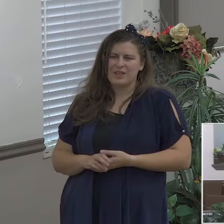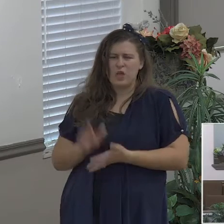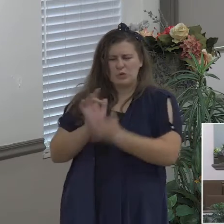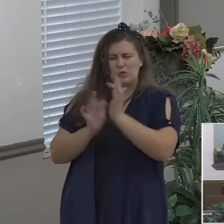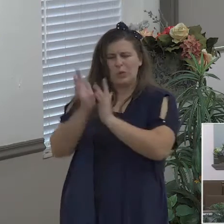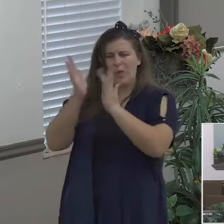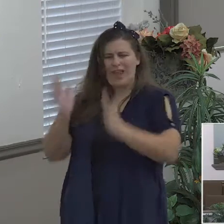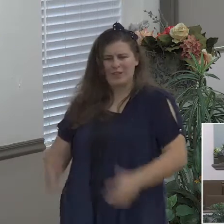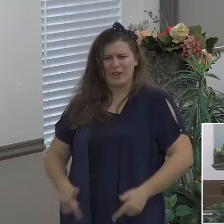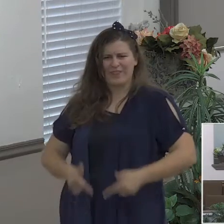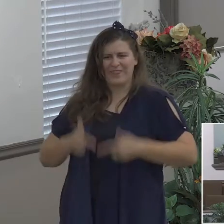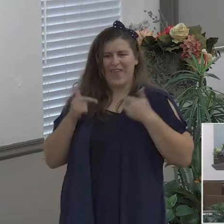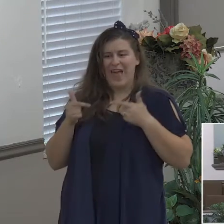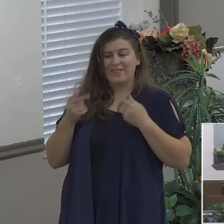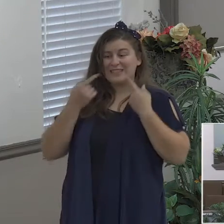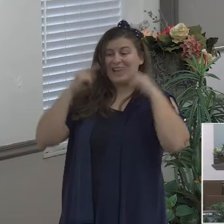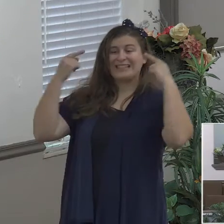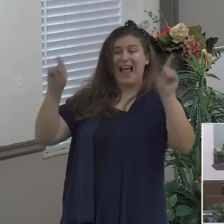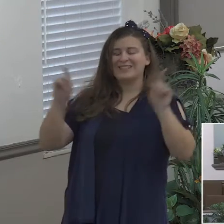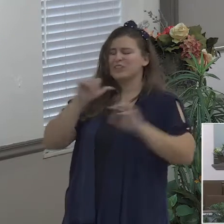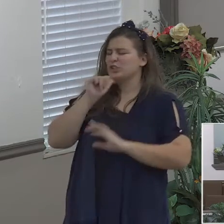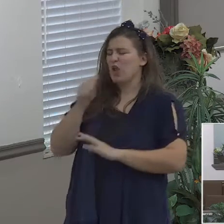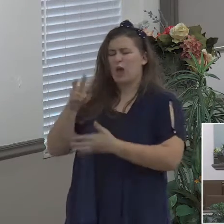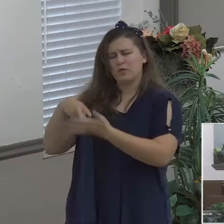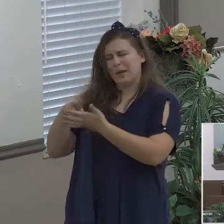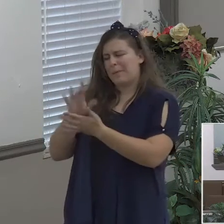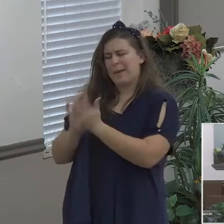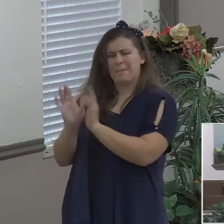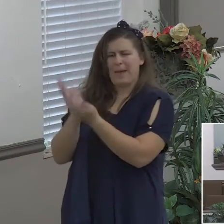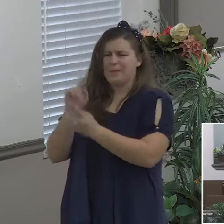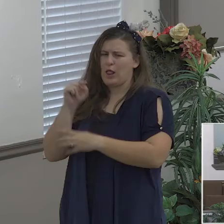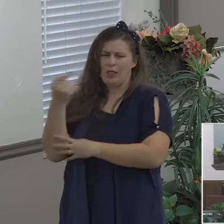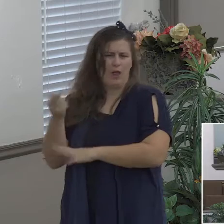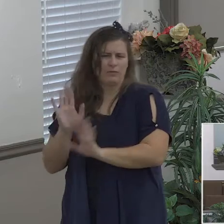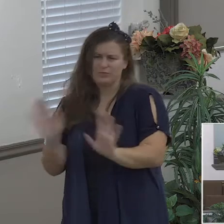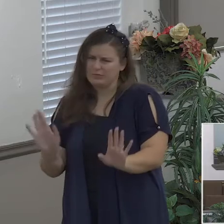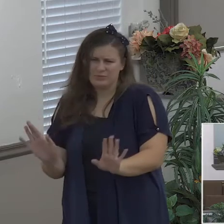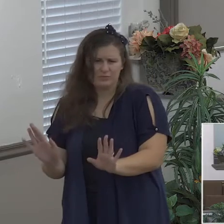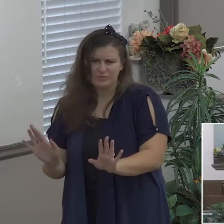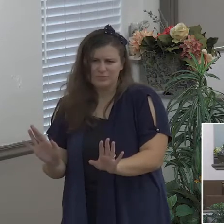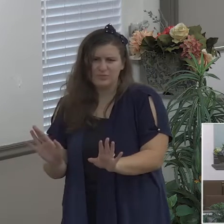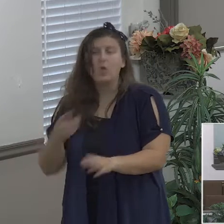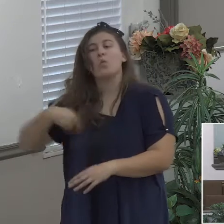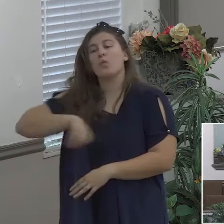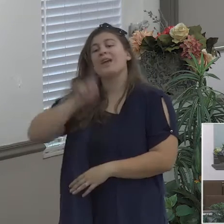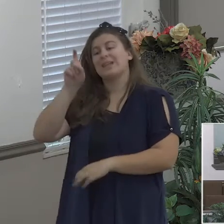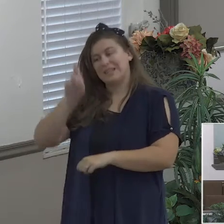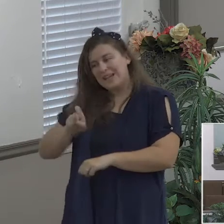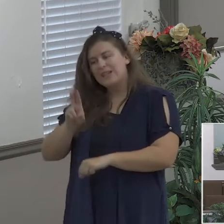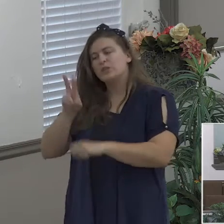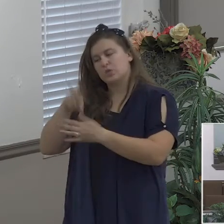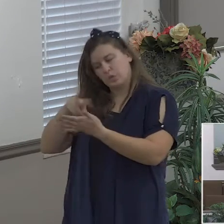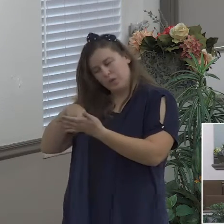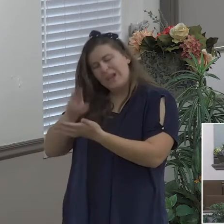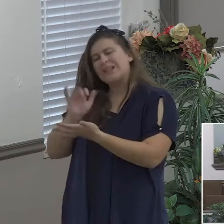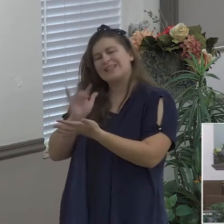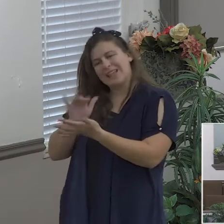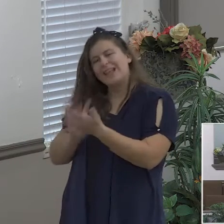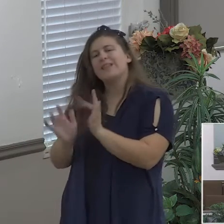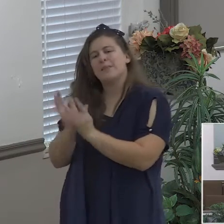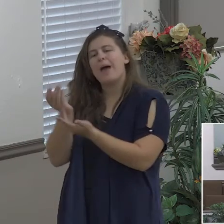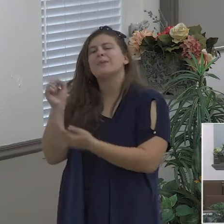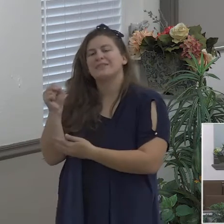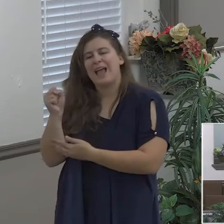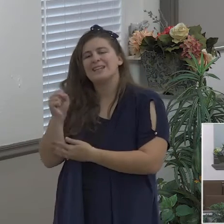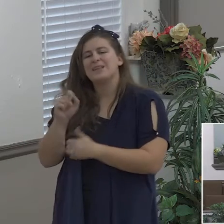now obviously we need to read and study our Bible amen but Satan can even deceive the